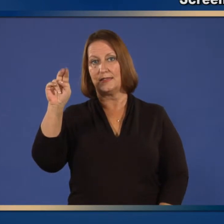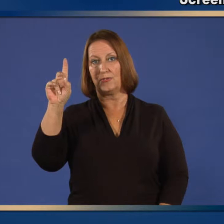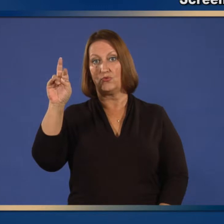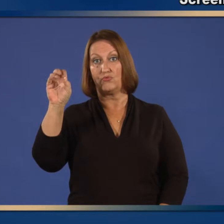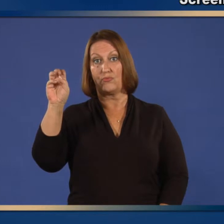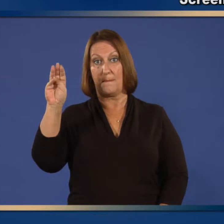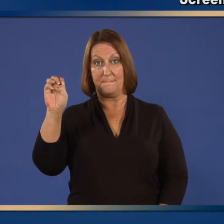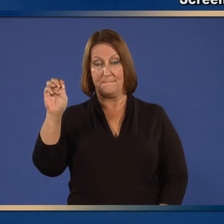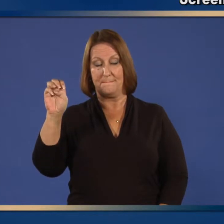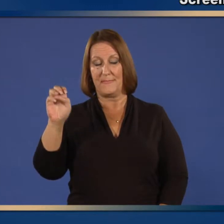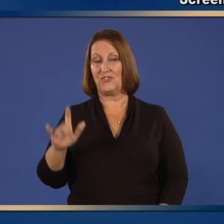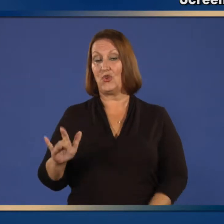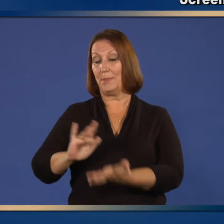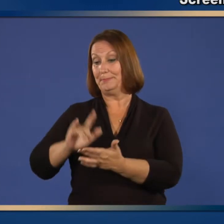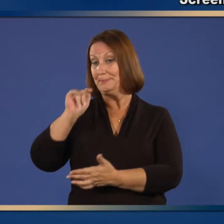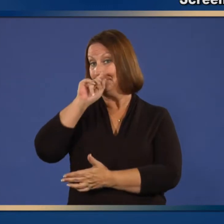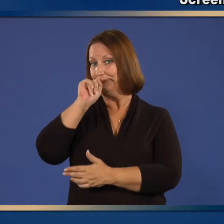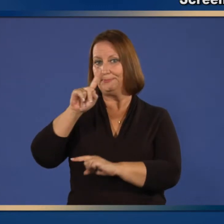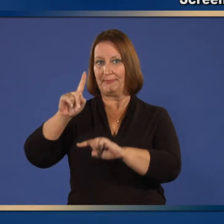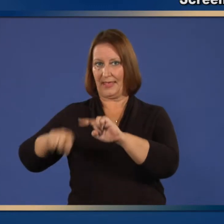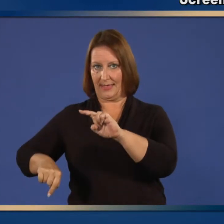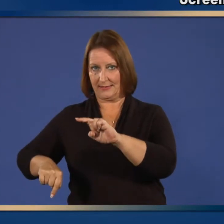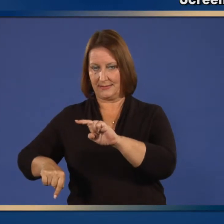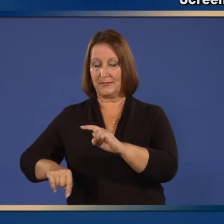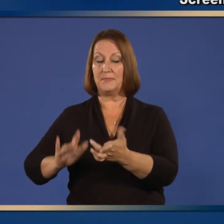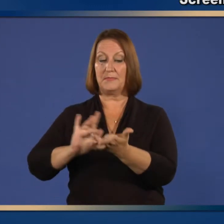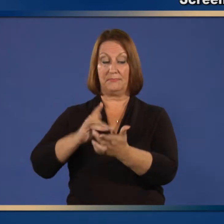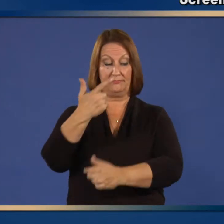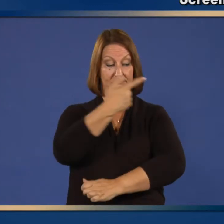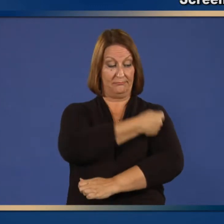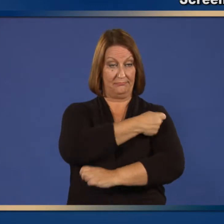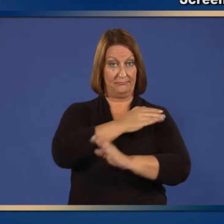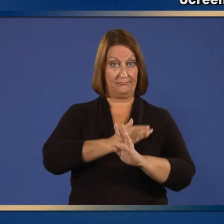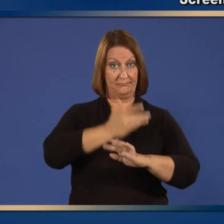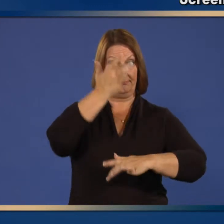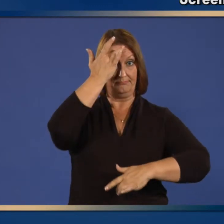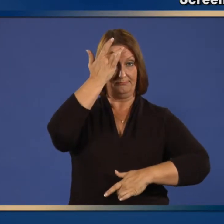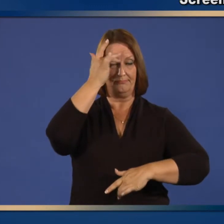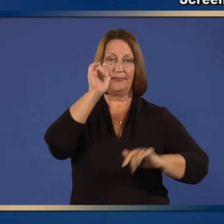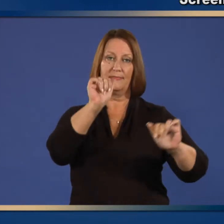with the inactivated injectable influenza vaccine.